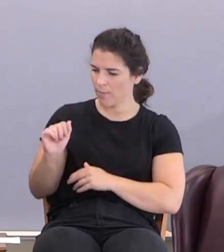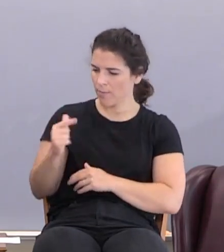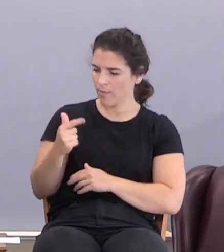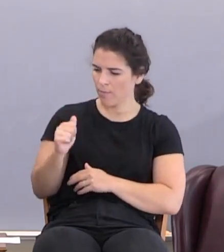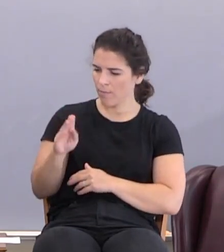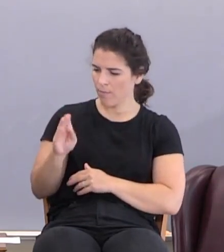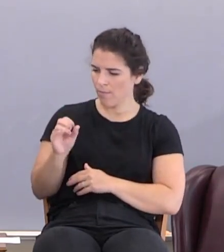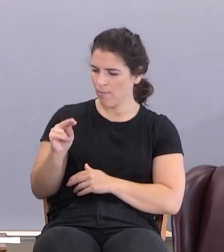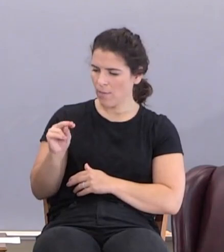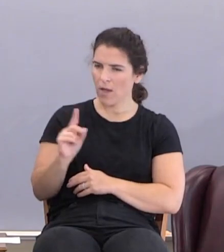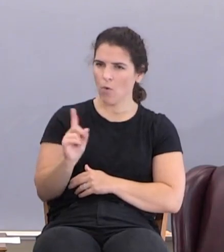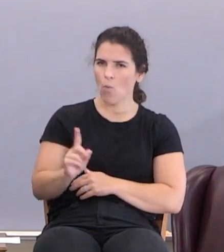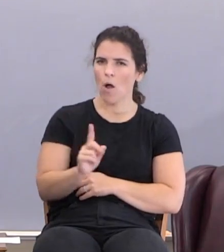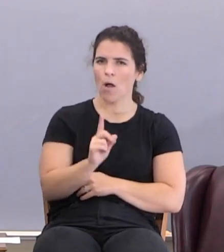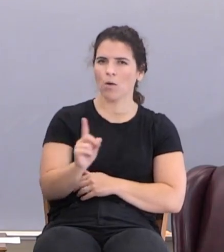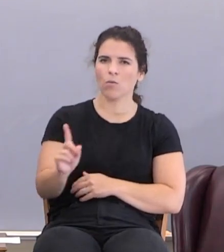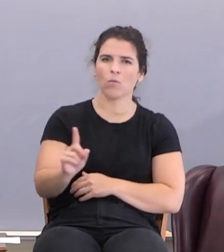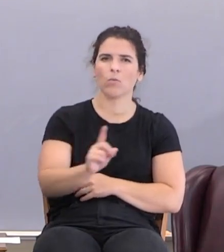a wanderer.